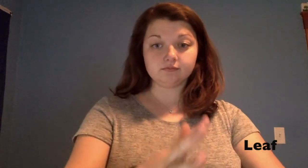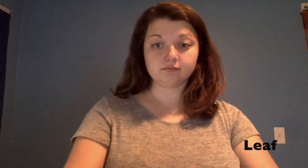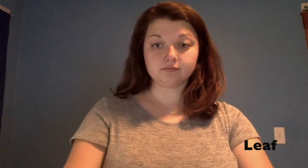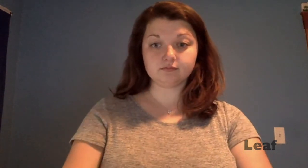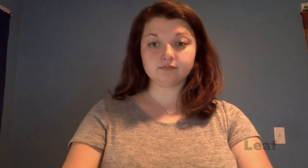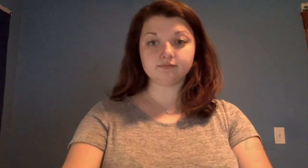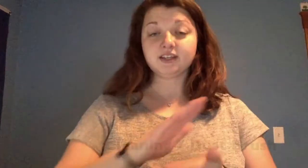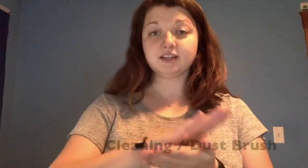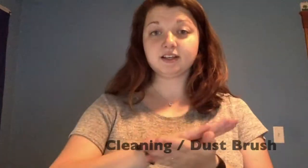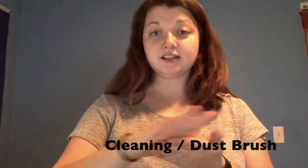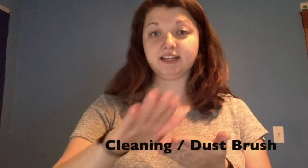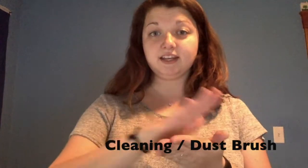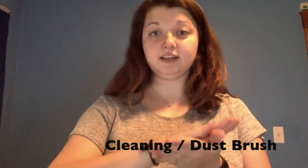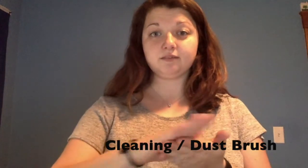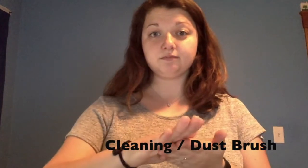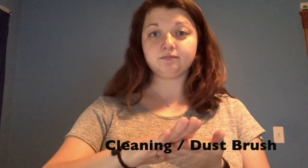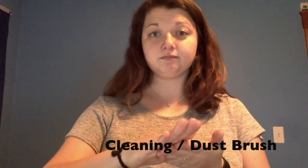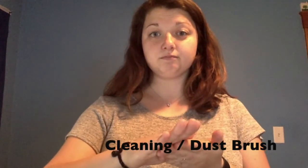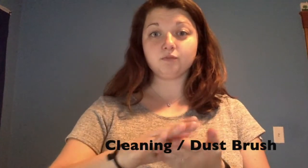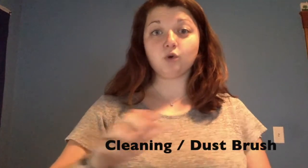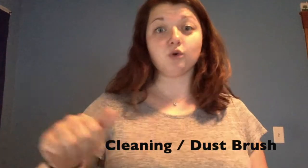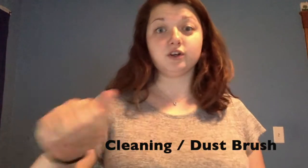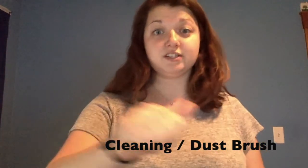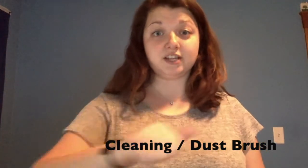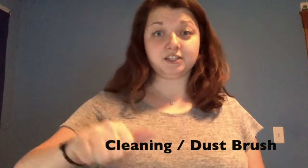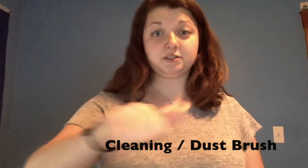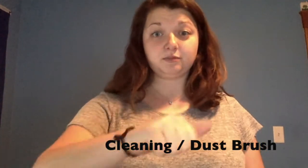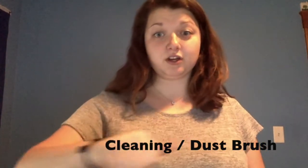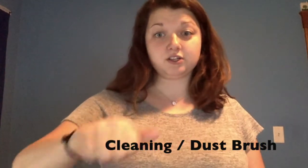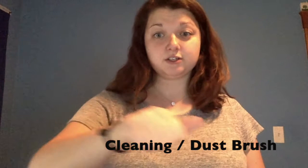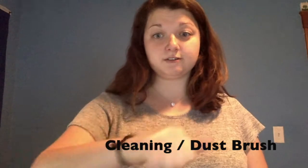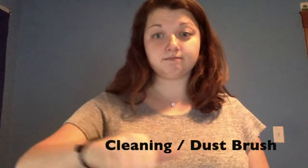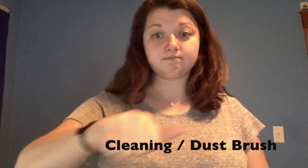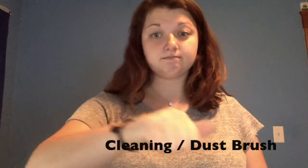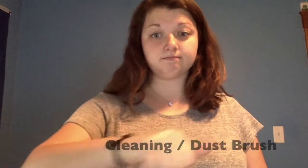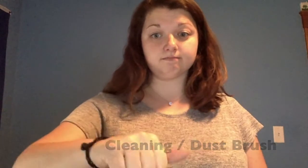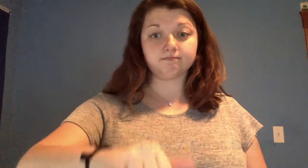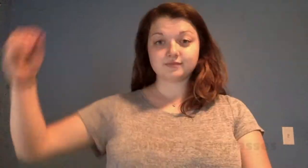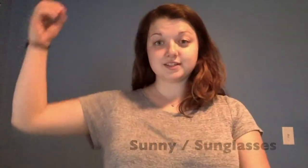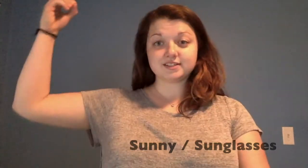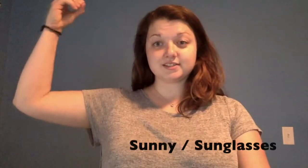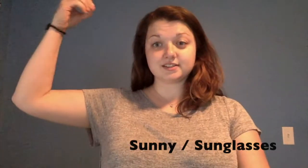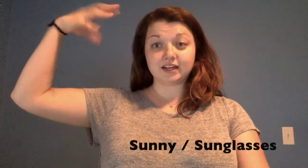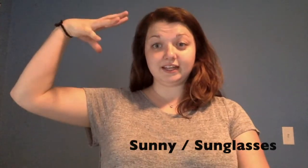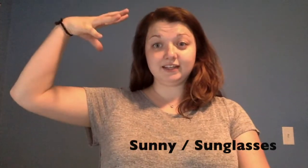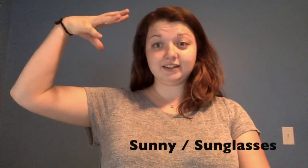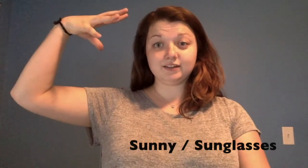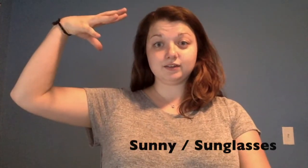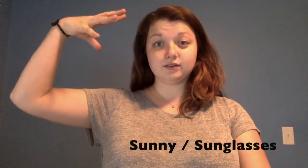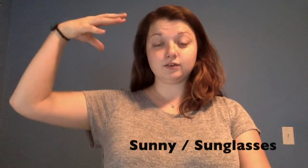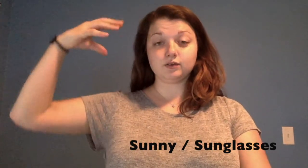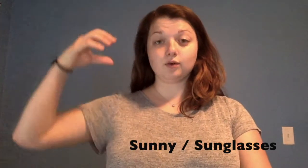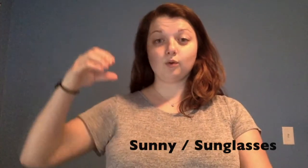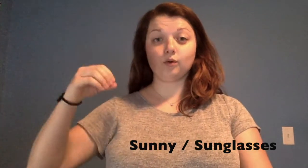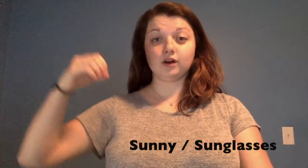cleaning, or dust brush, sunny, or